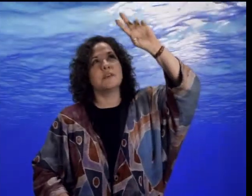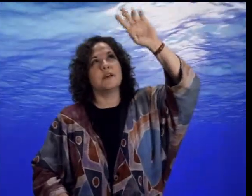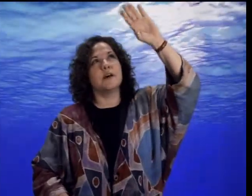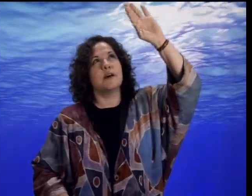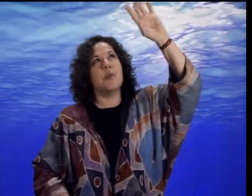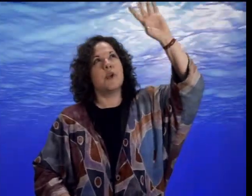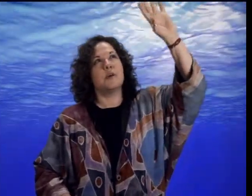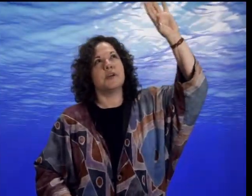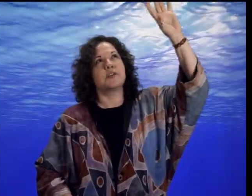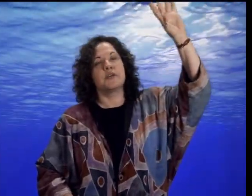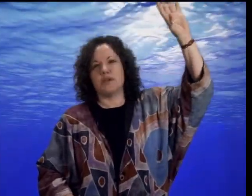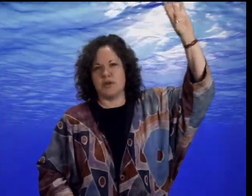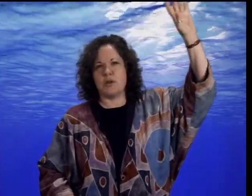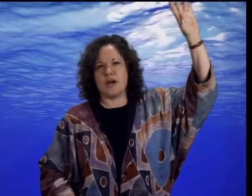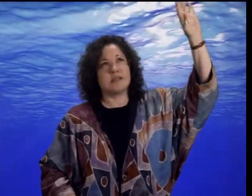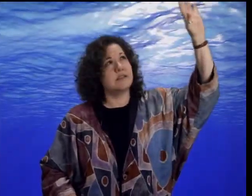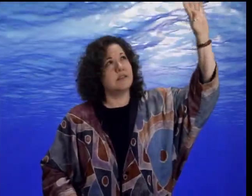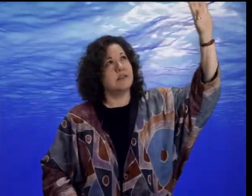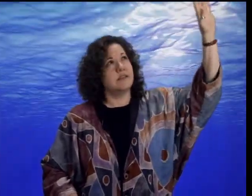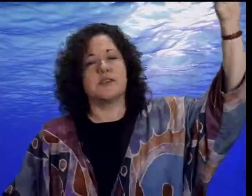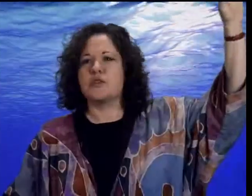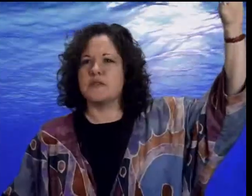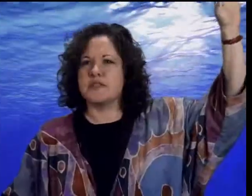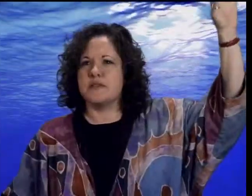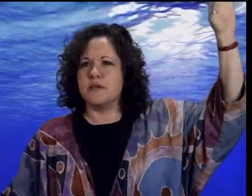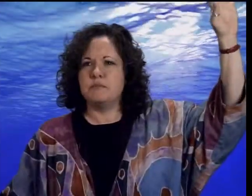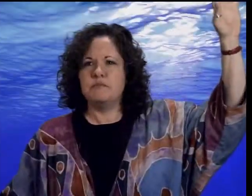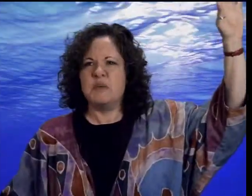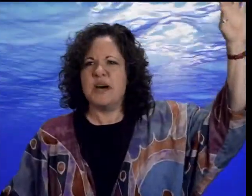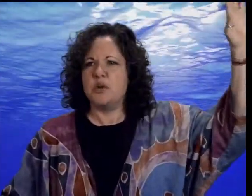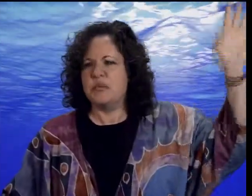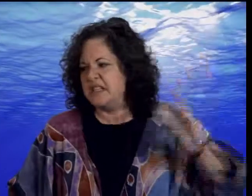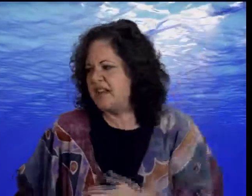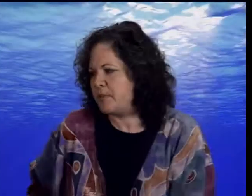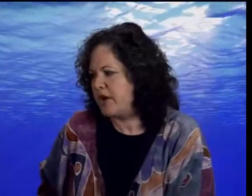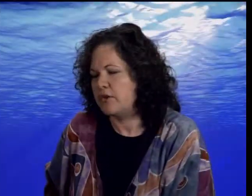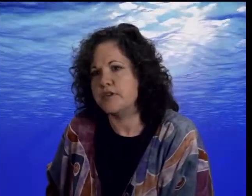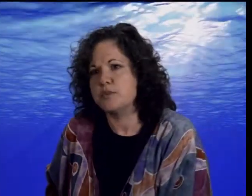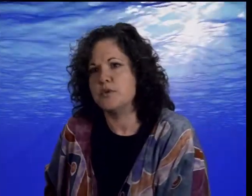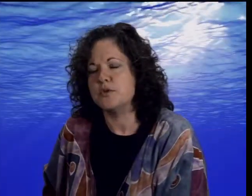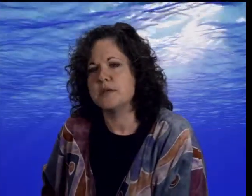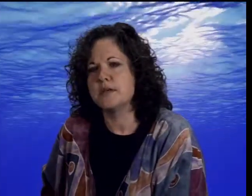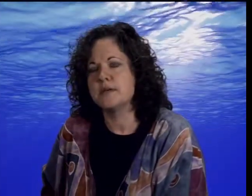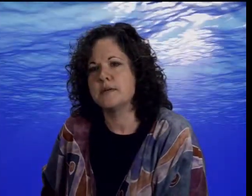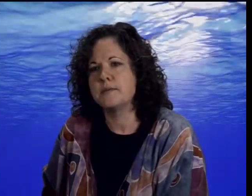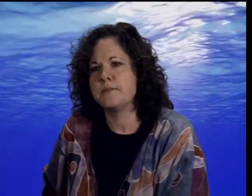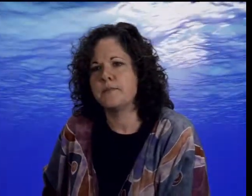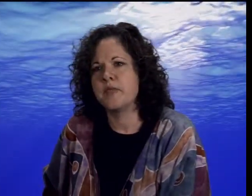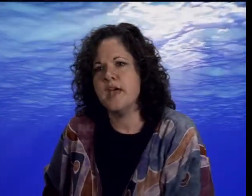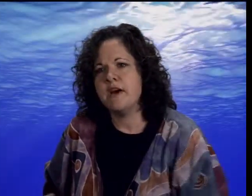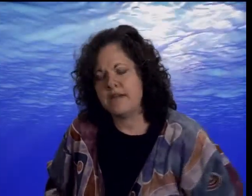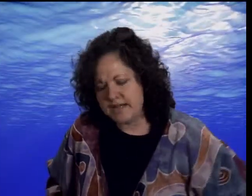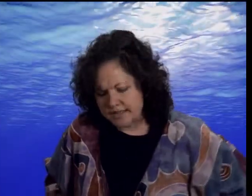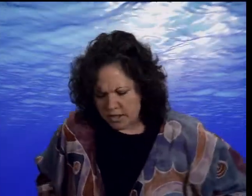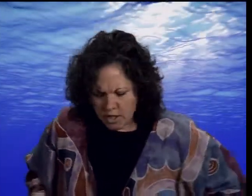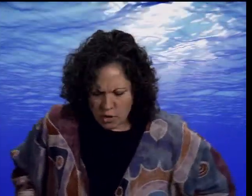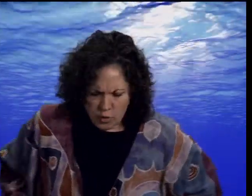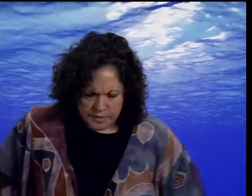A water bug skirted across the surface of the puddle, but none of the puddle fish moved. Finally, one